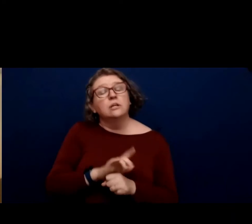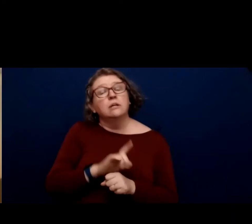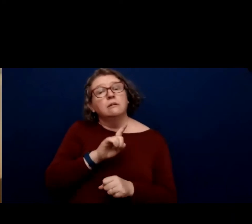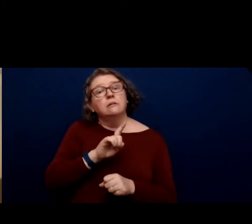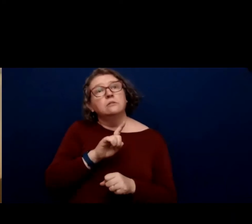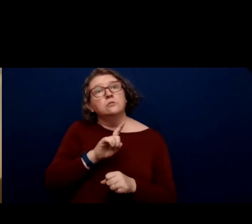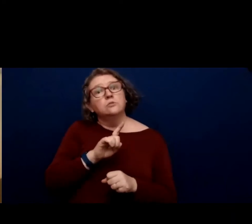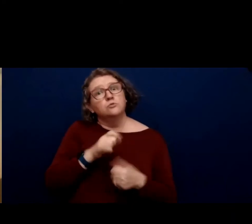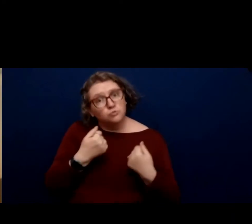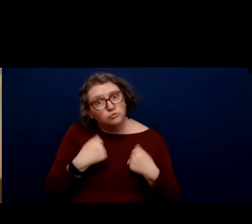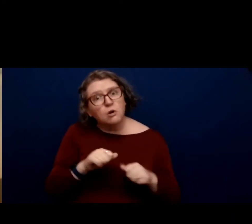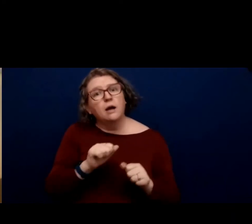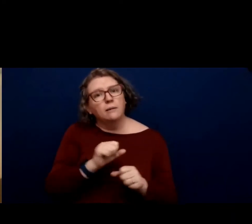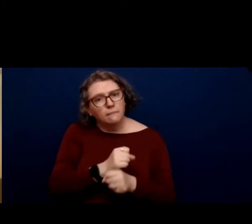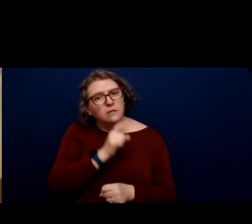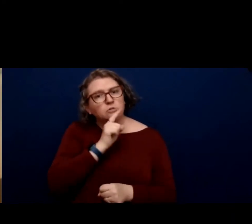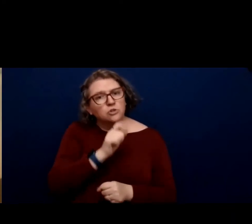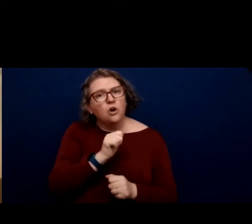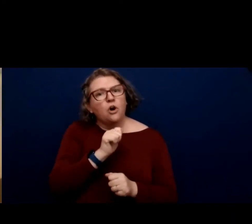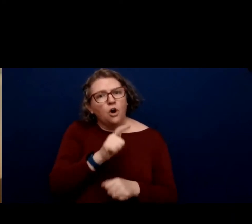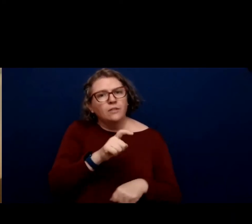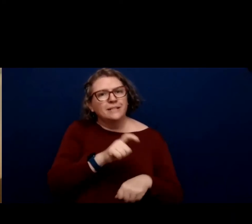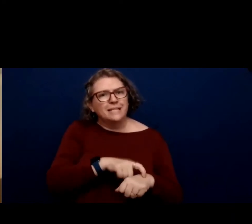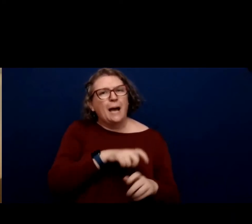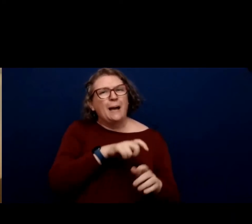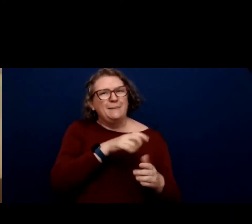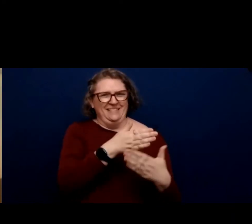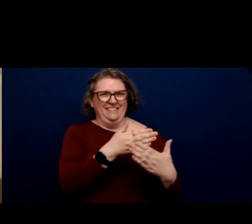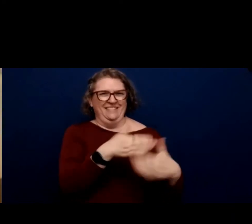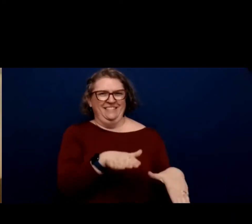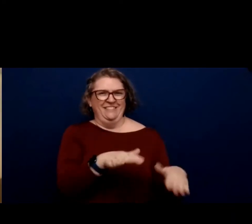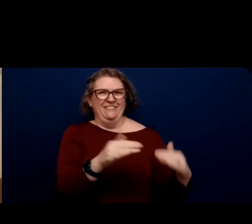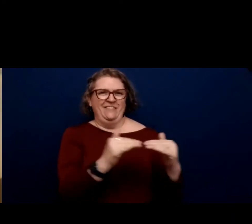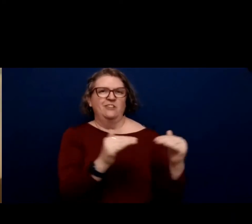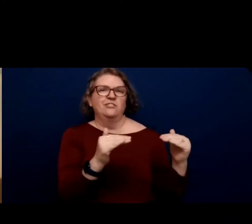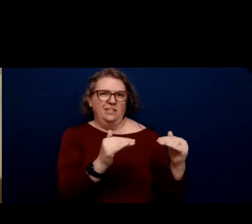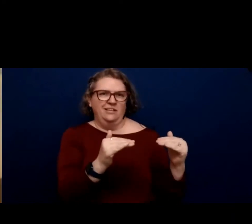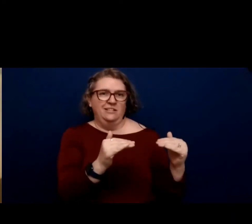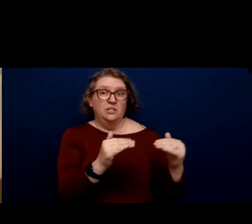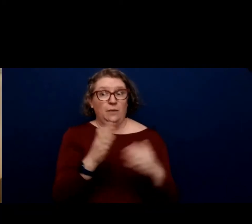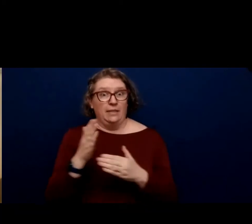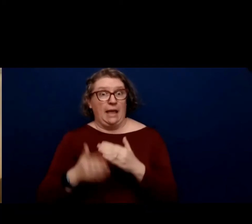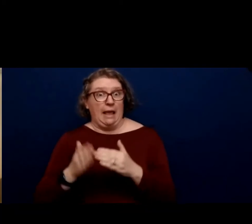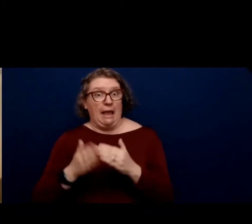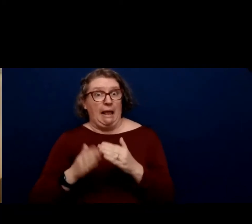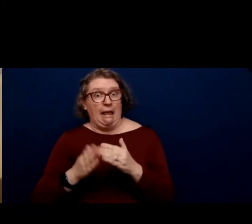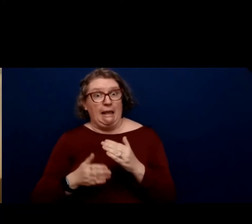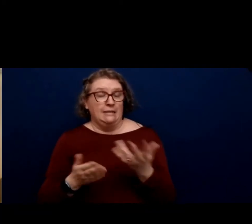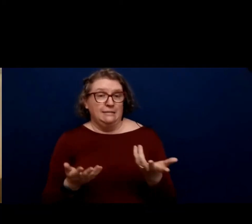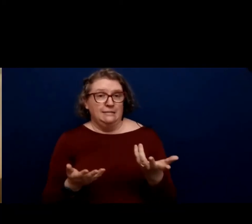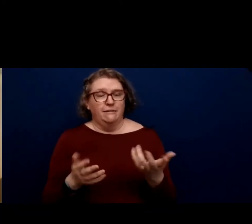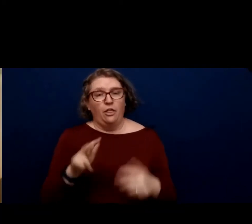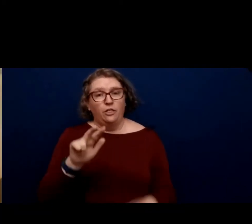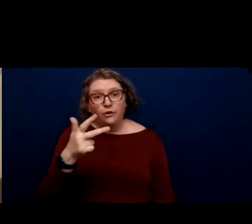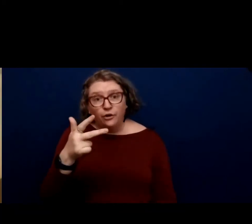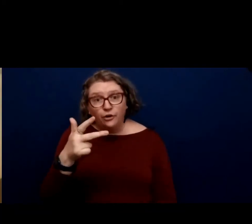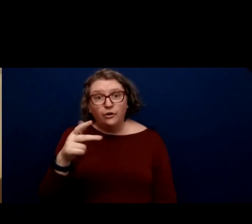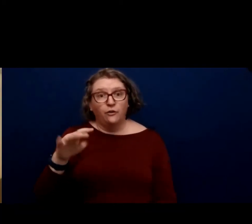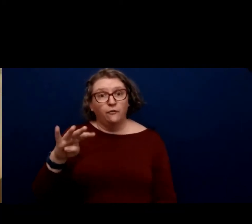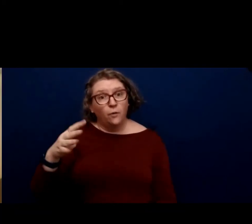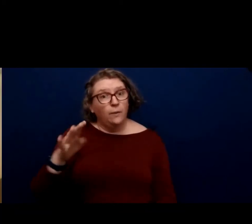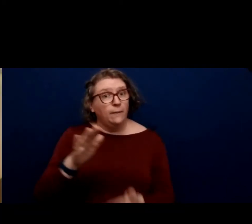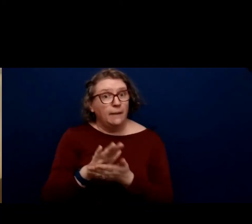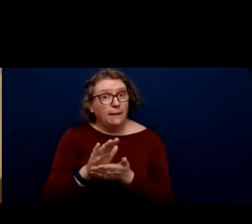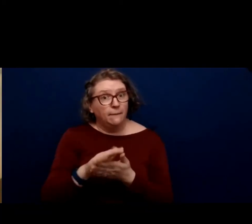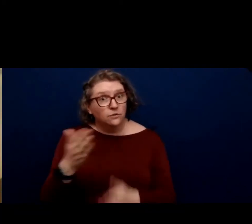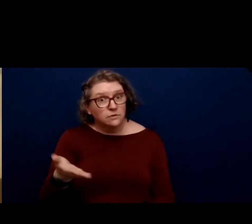to try to ensure the time allocation, so that those at the end, let's say the third or fourth paper